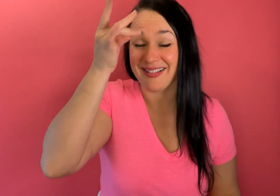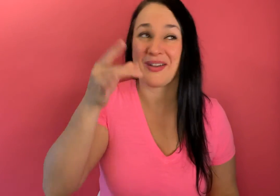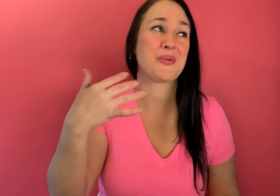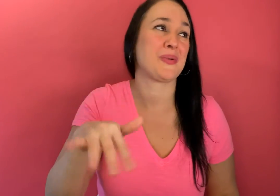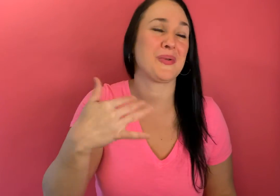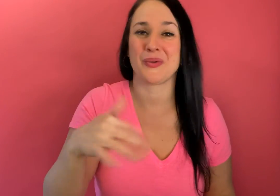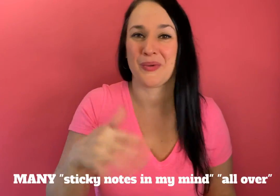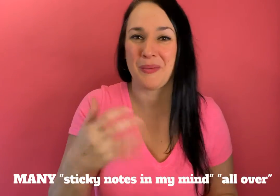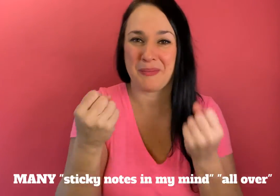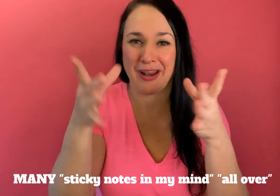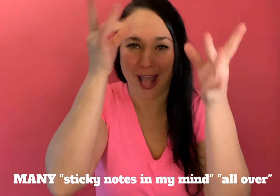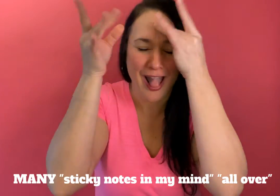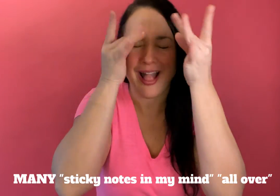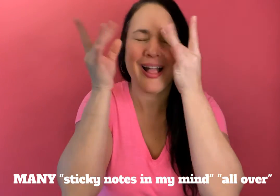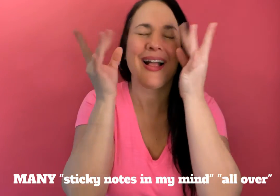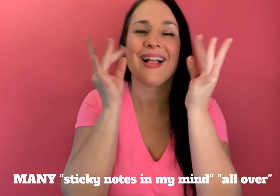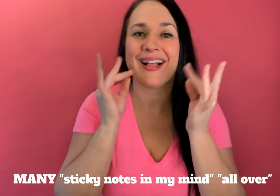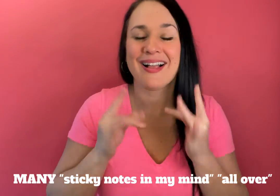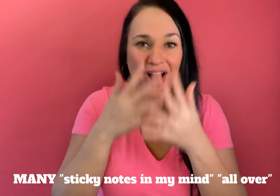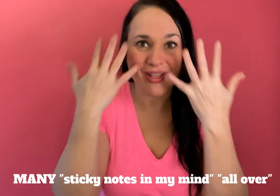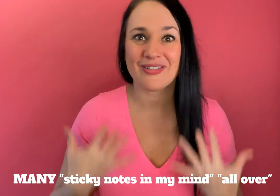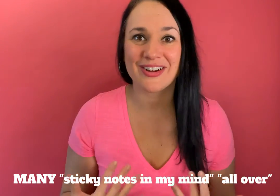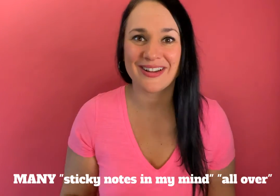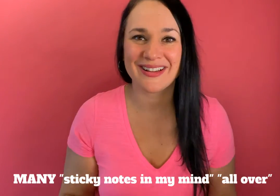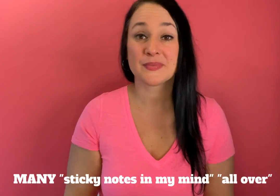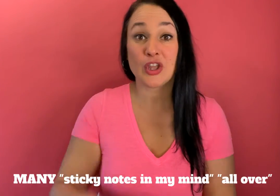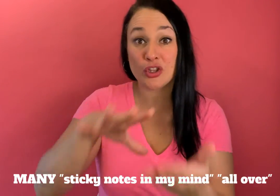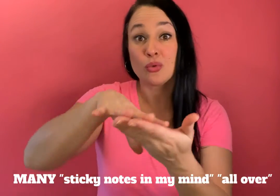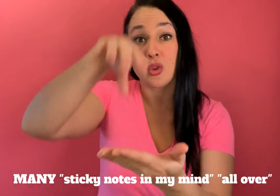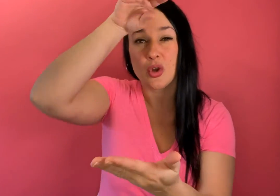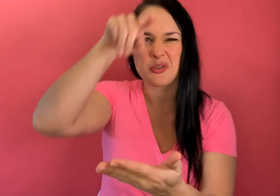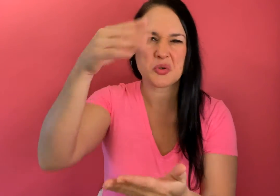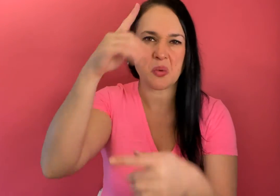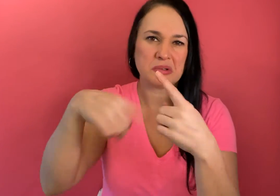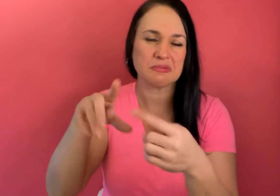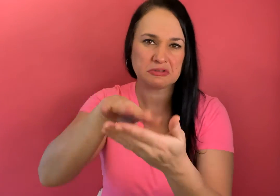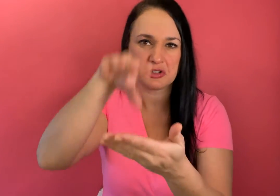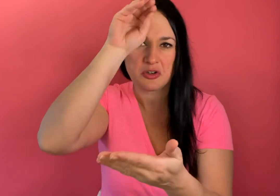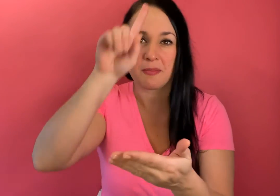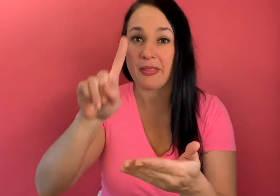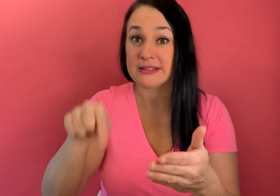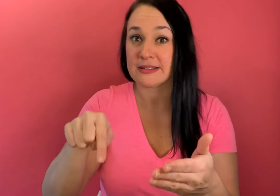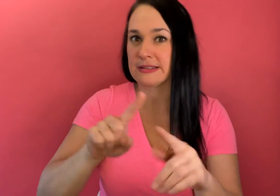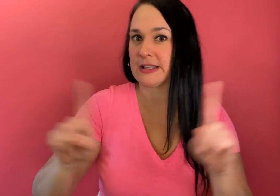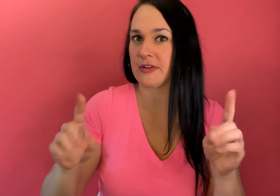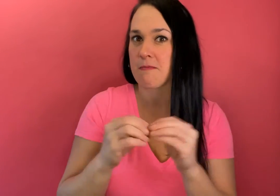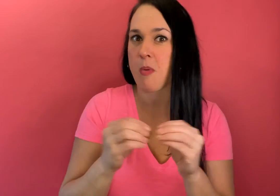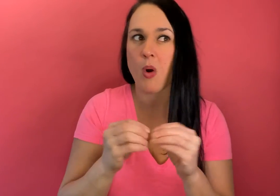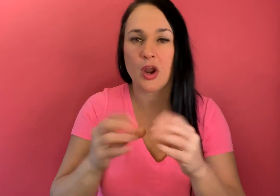sticky notes on my head man there's so many all over the place so you know the sign for learn it's like this now this one's a little bit more